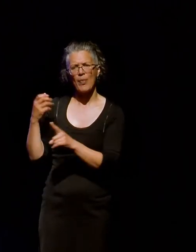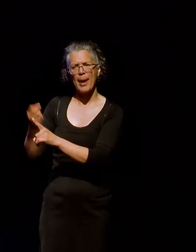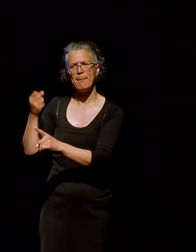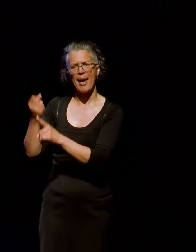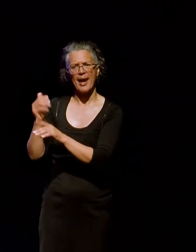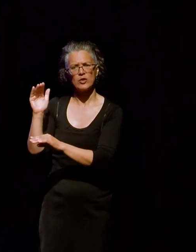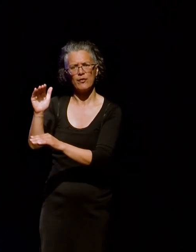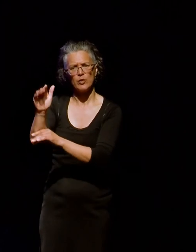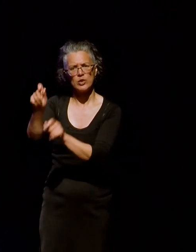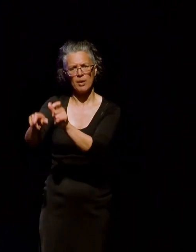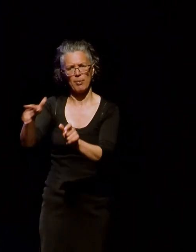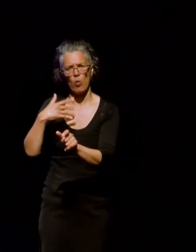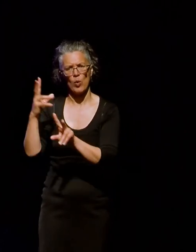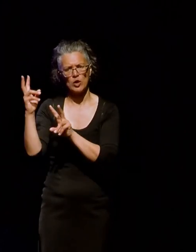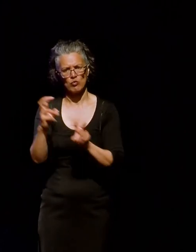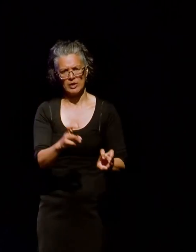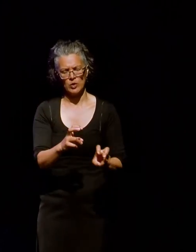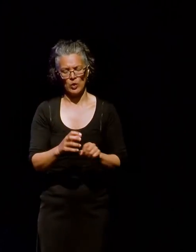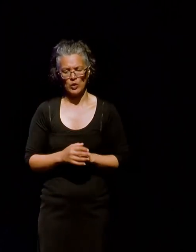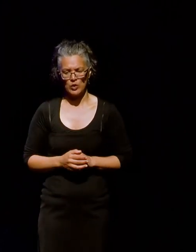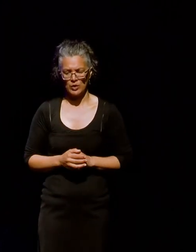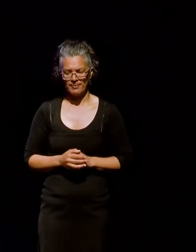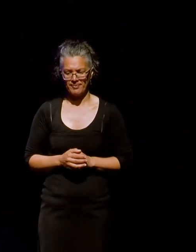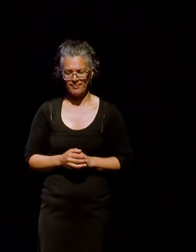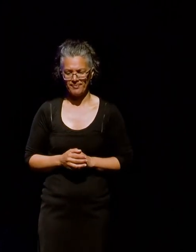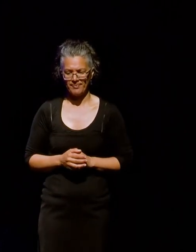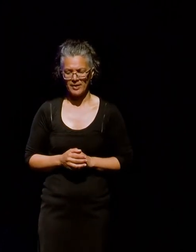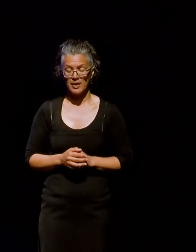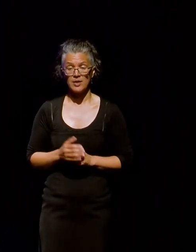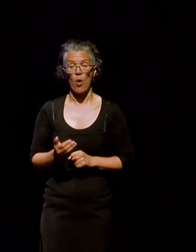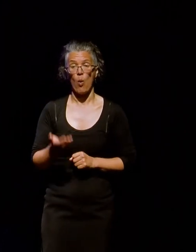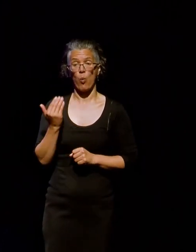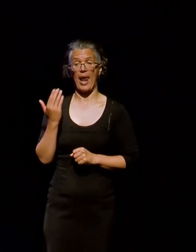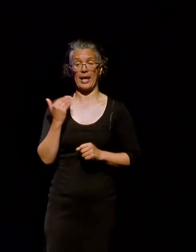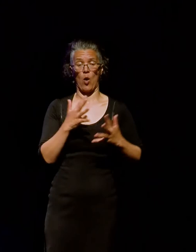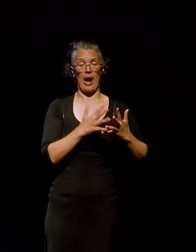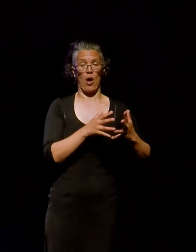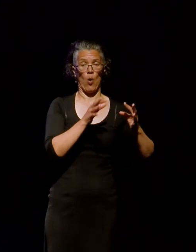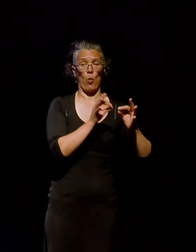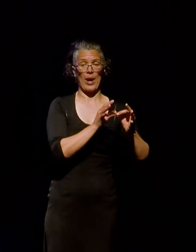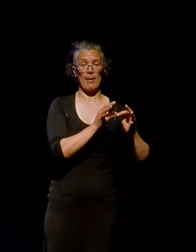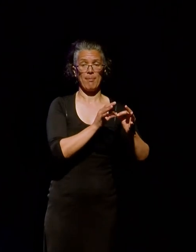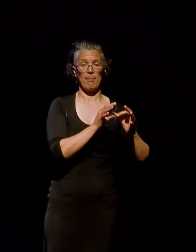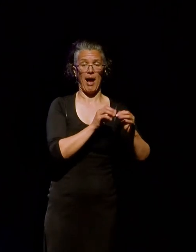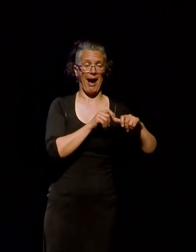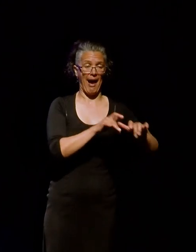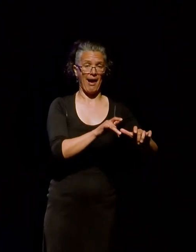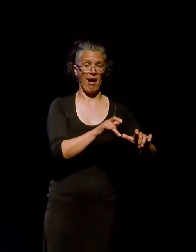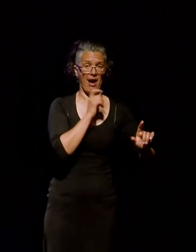research. So one of the things a while ago that our web archivists did was some research looking at